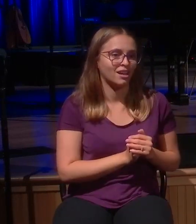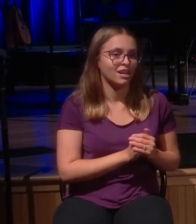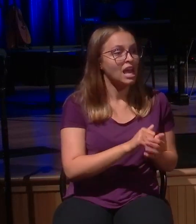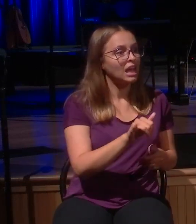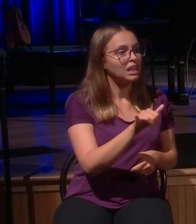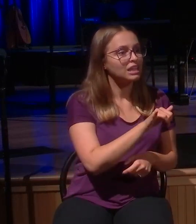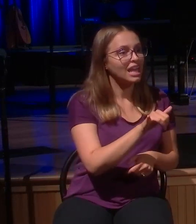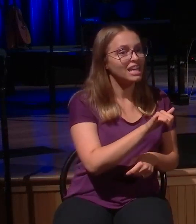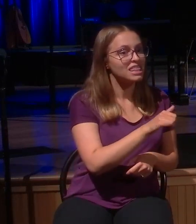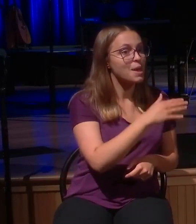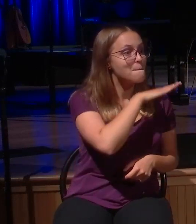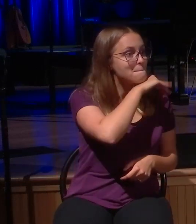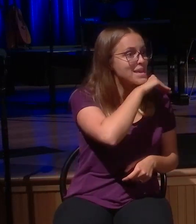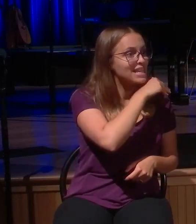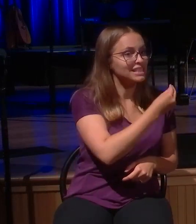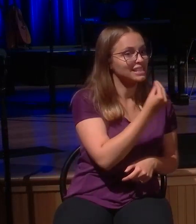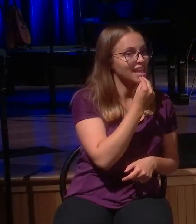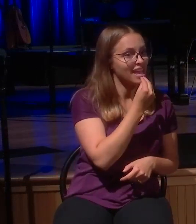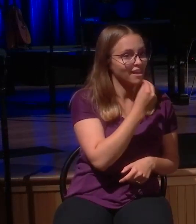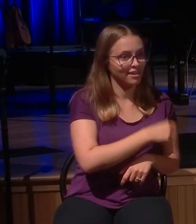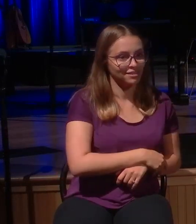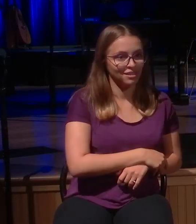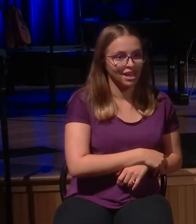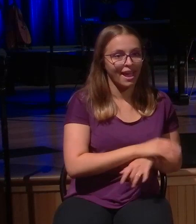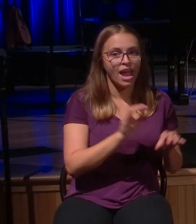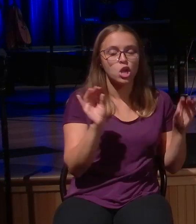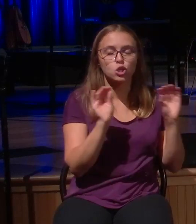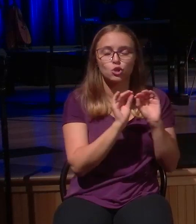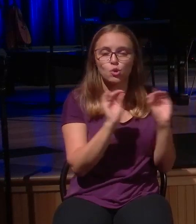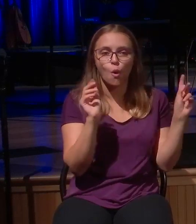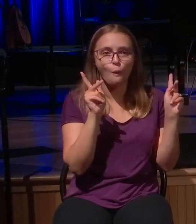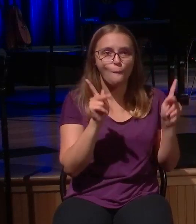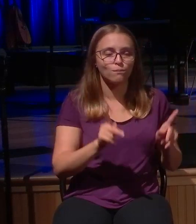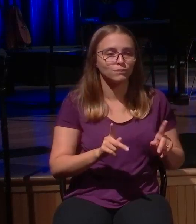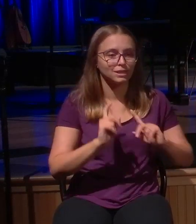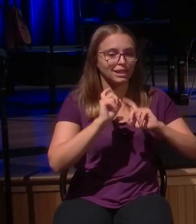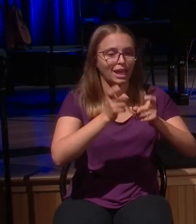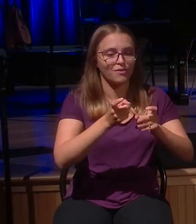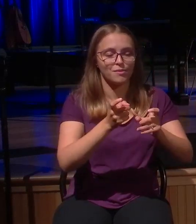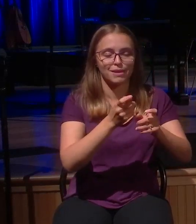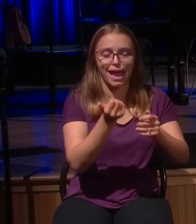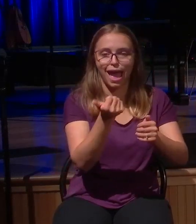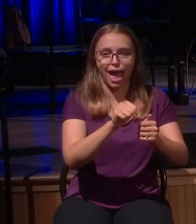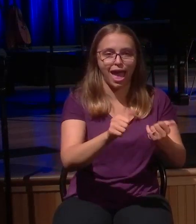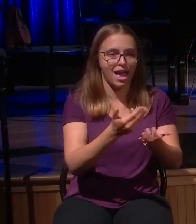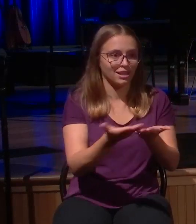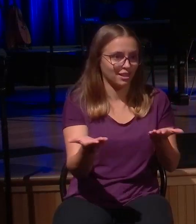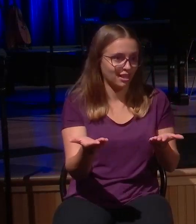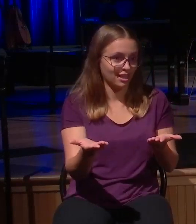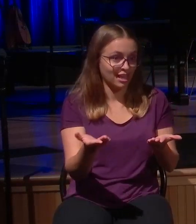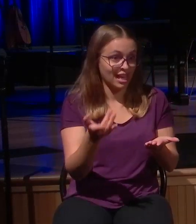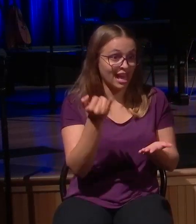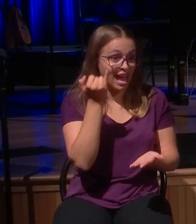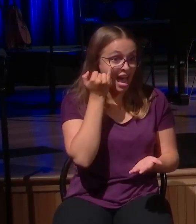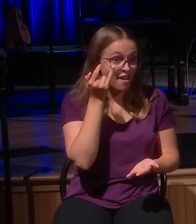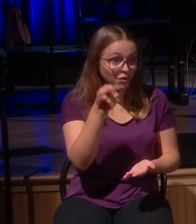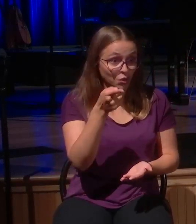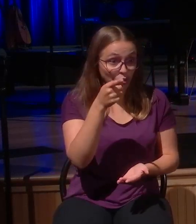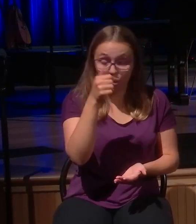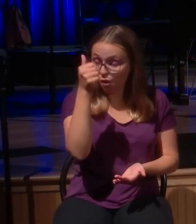ate, and no one gave him anything. New Hope, if you do not understand the cultural tension of this moment when there